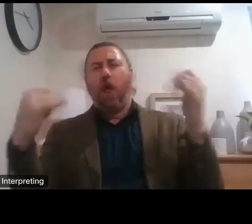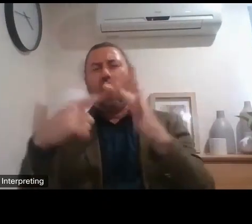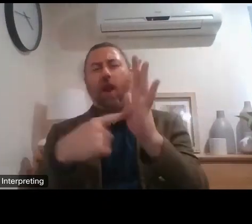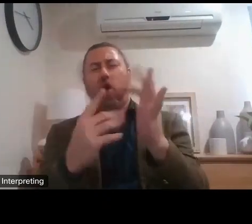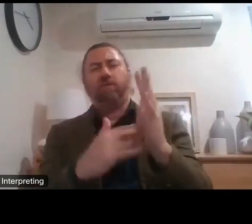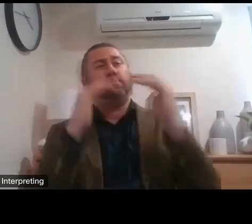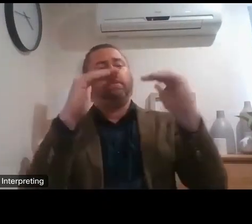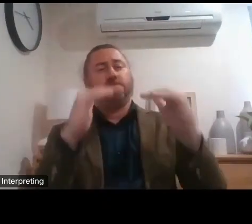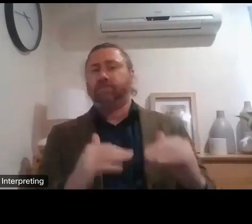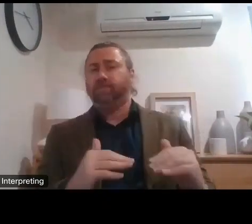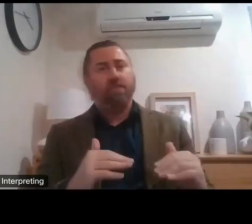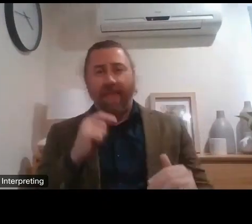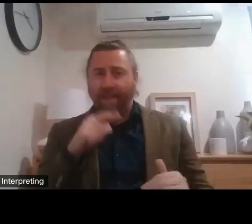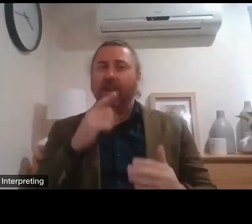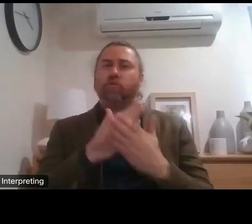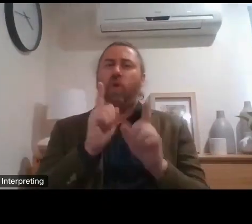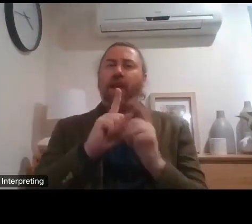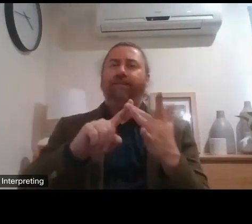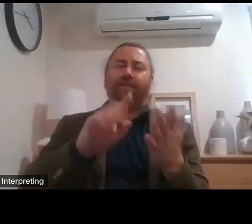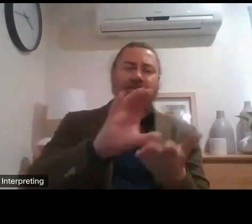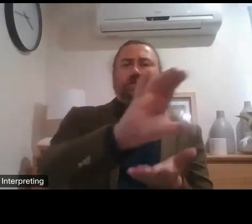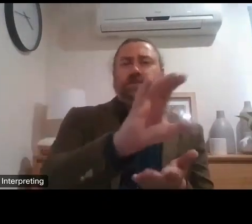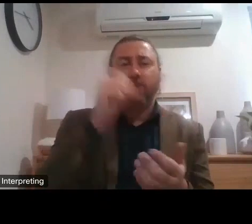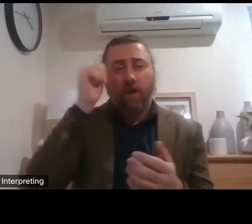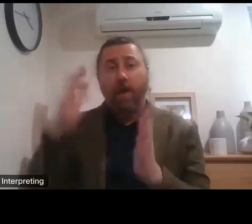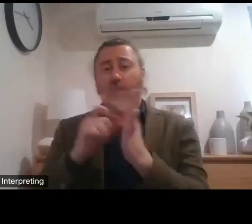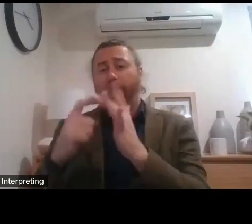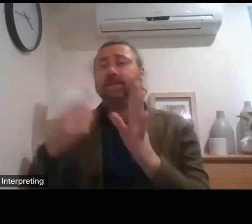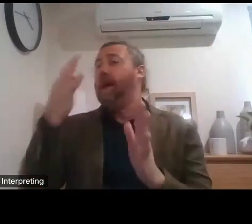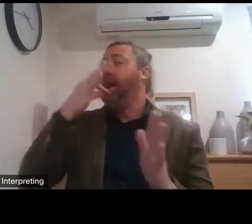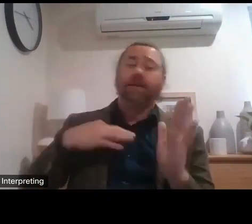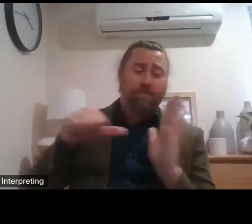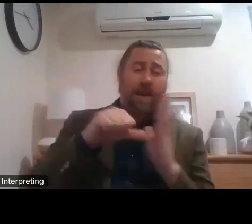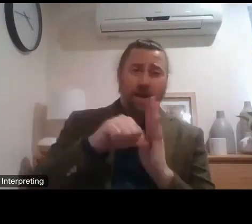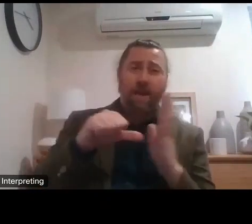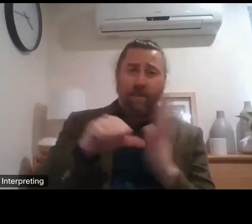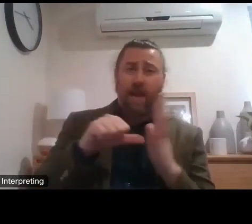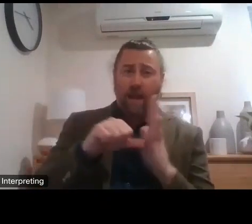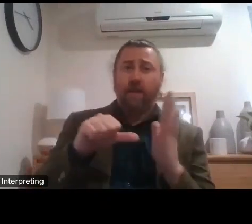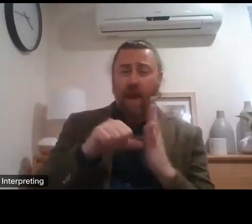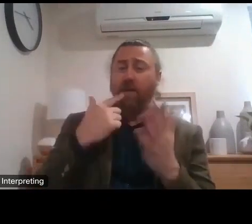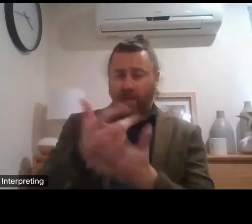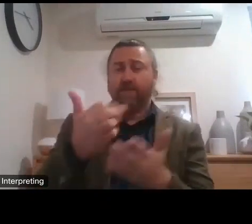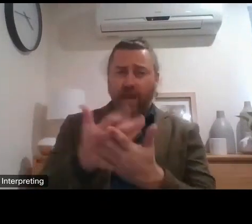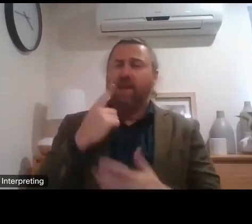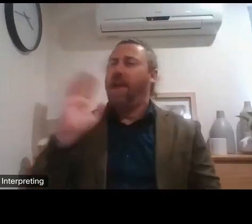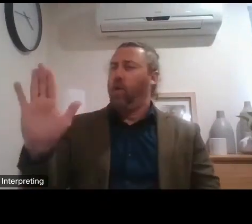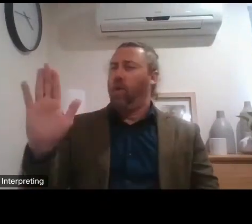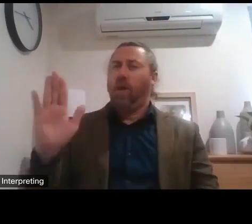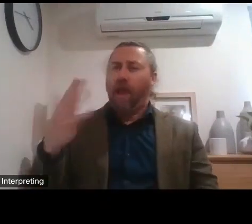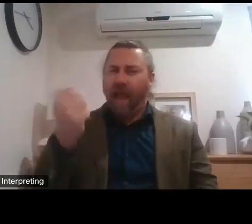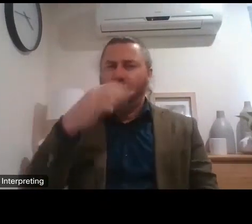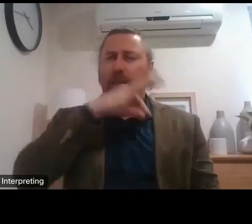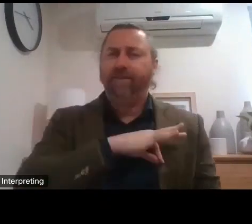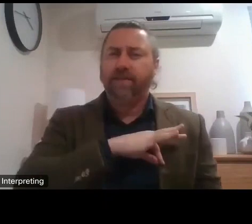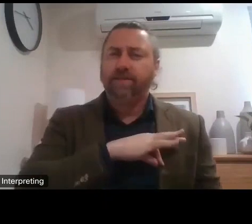an investment. I groan every time I get asked in the media about cost when they never ask about benefits and it's a legitimate discussion to make sure